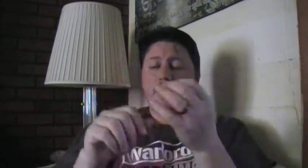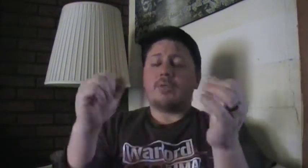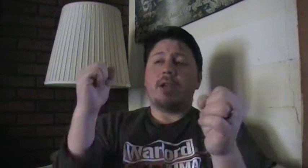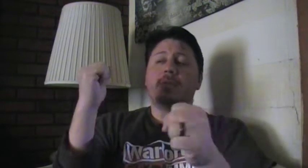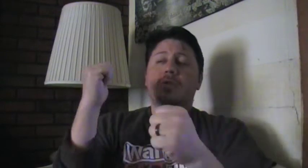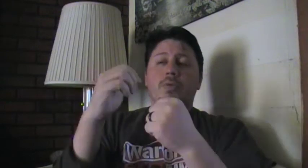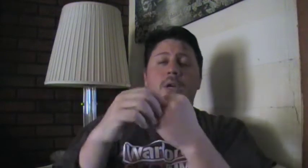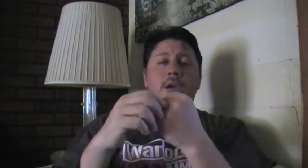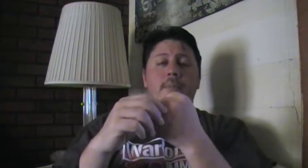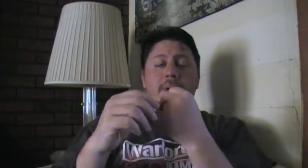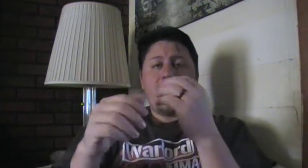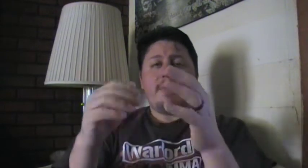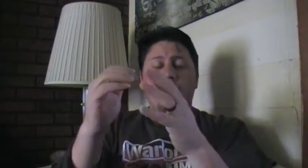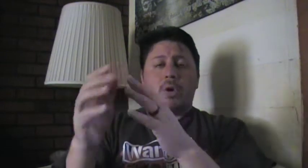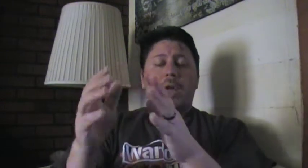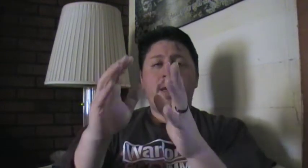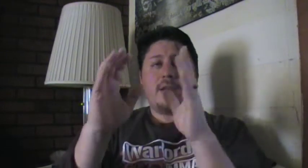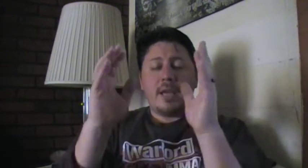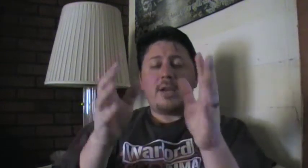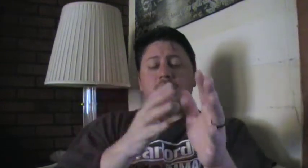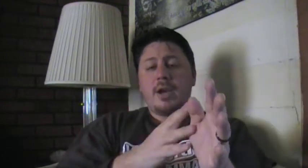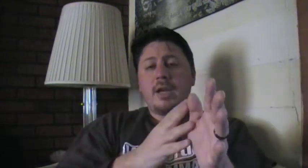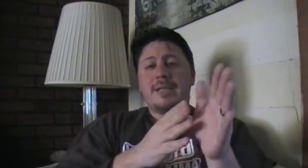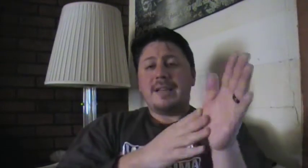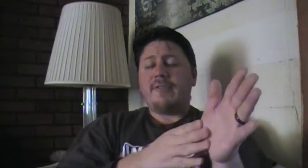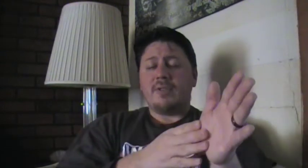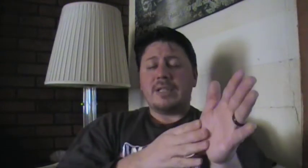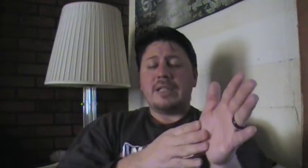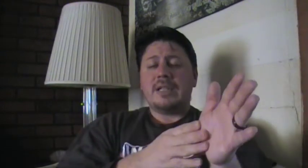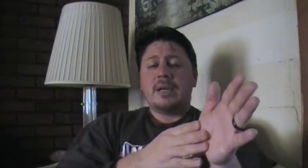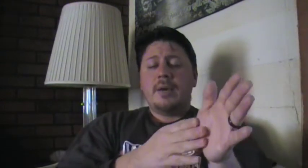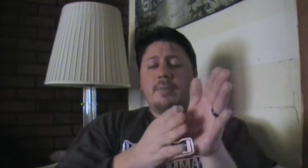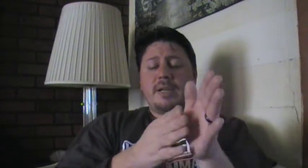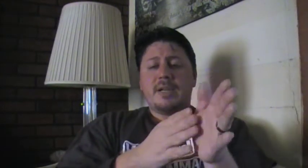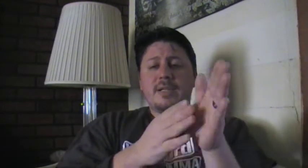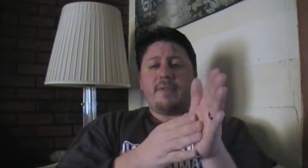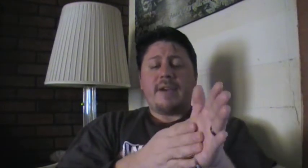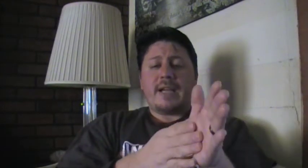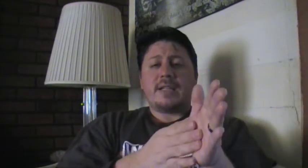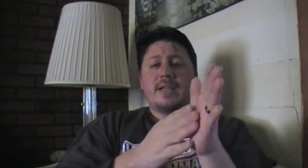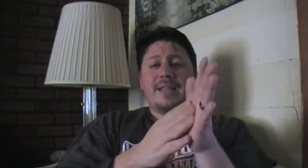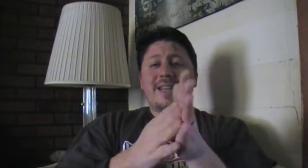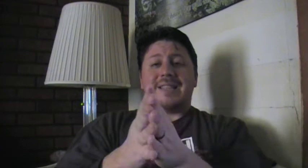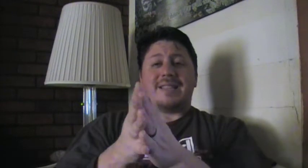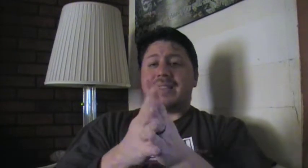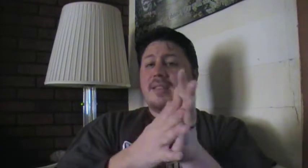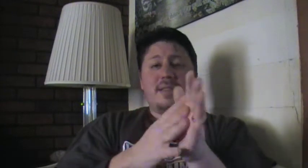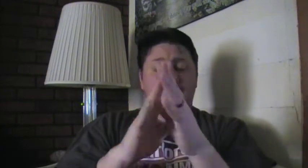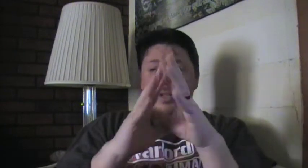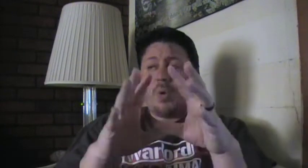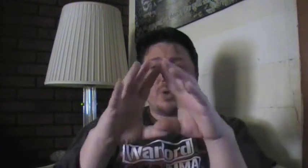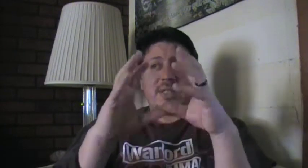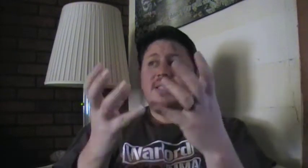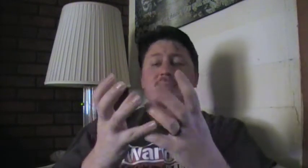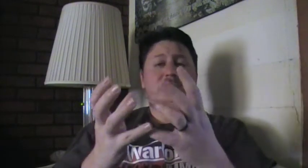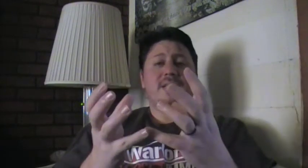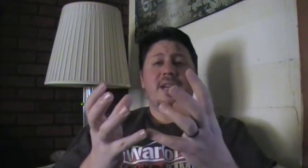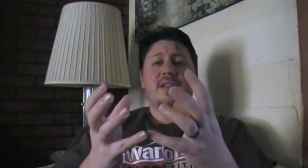They train to maim and hurt. And they train differently because of the fact that this whole system is designed